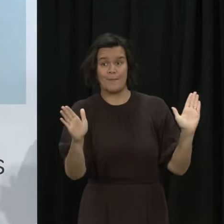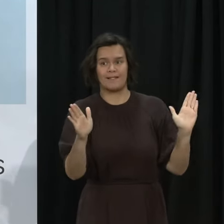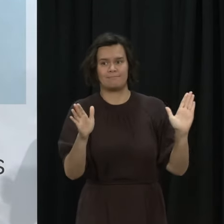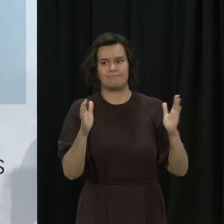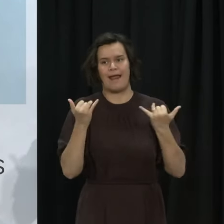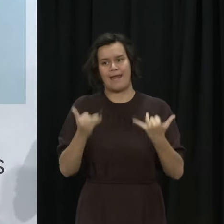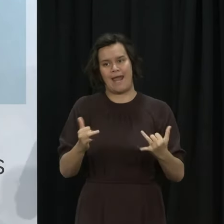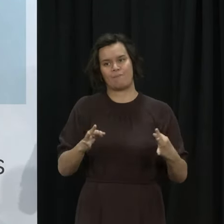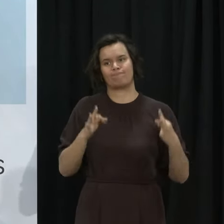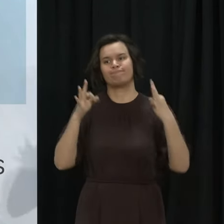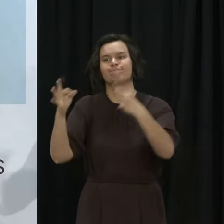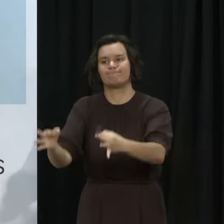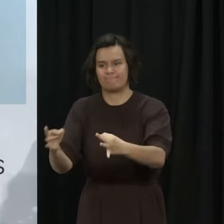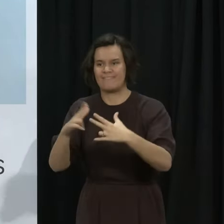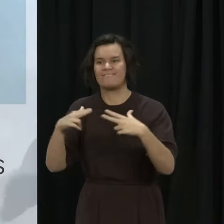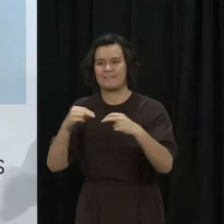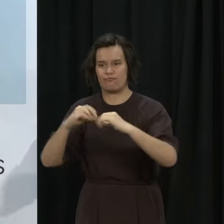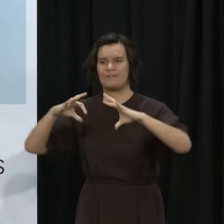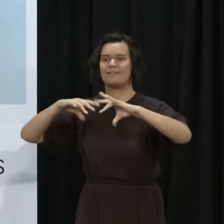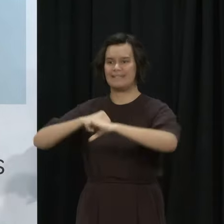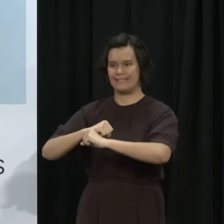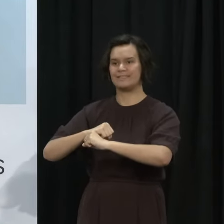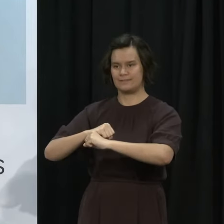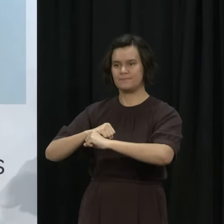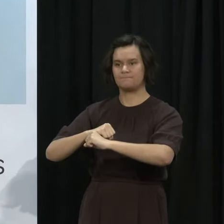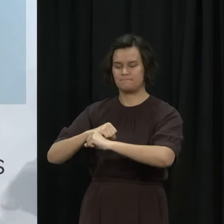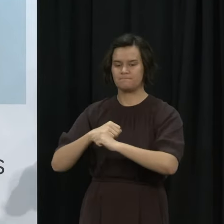isolating at home across the international border.